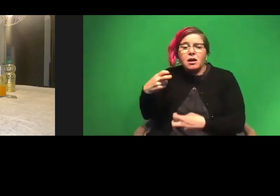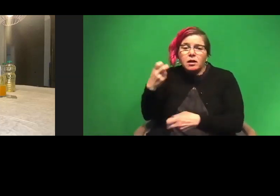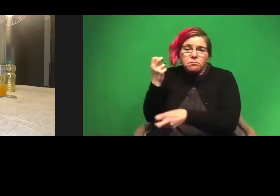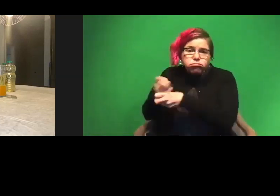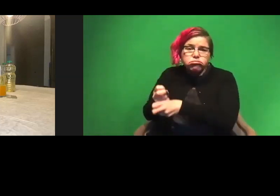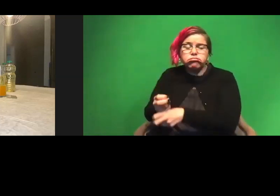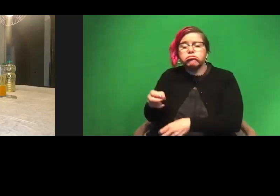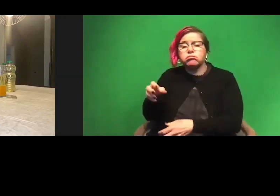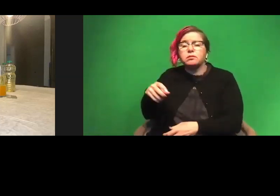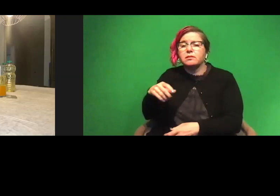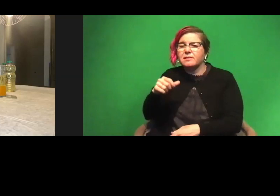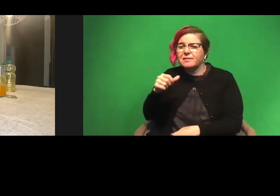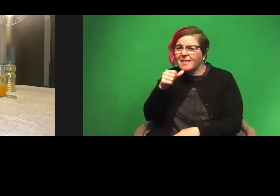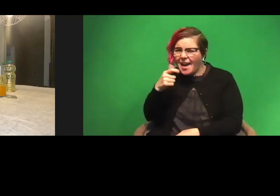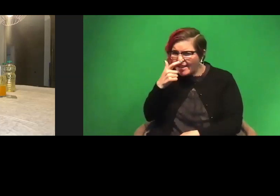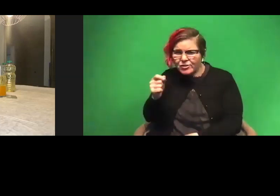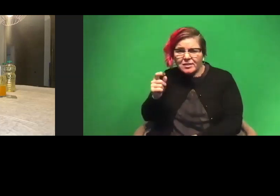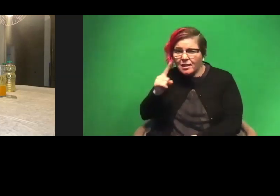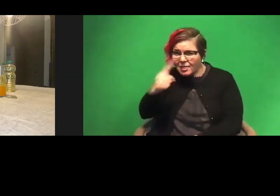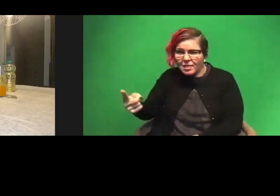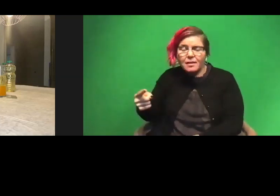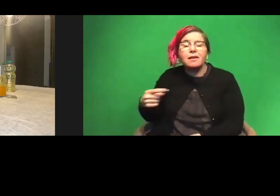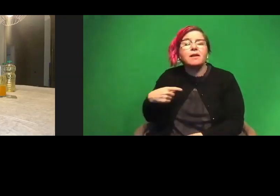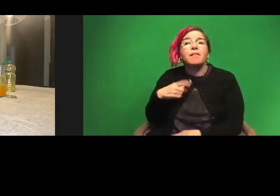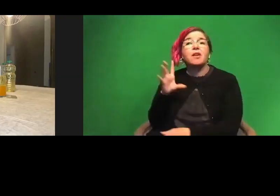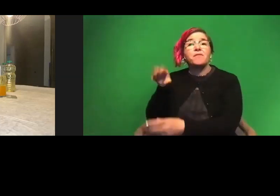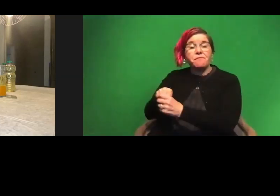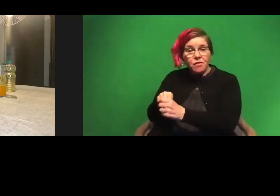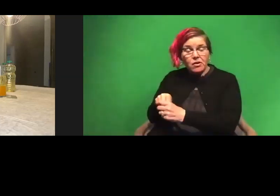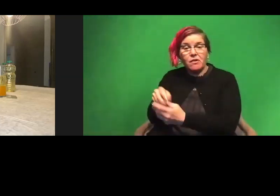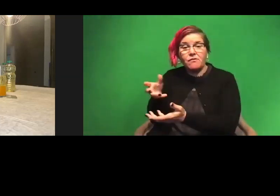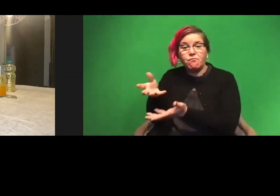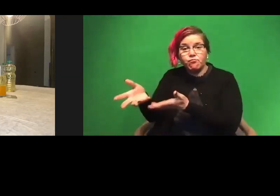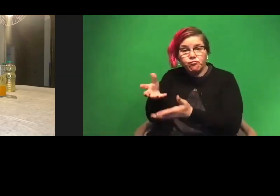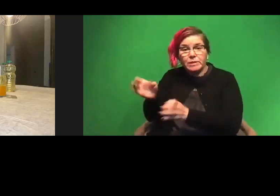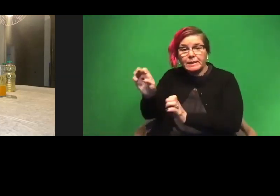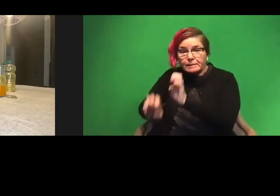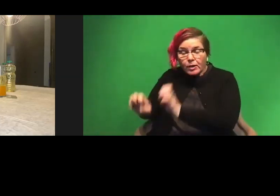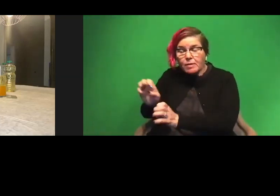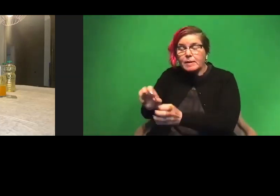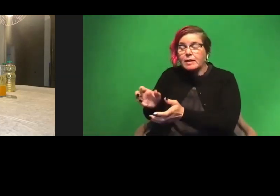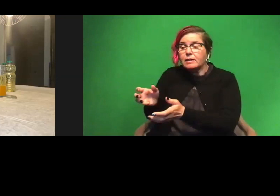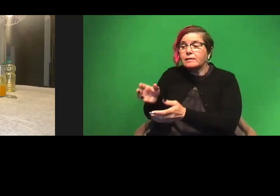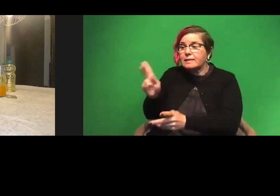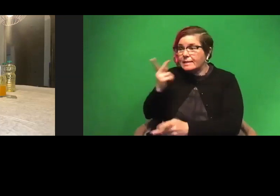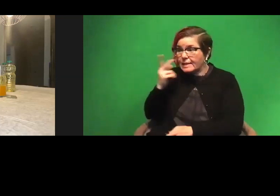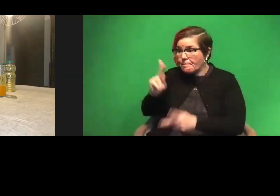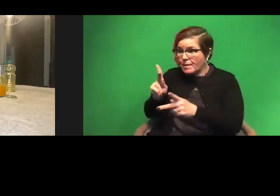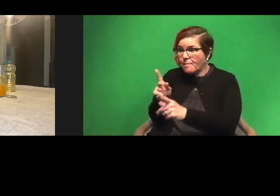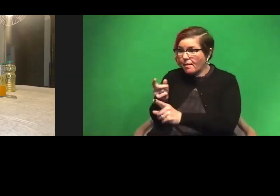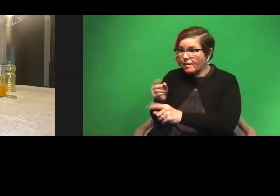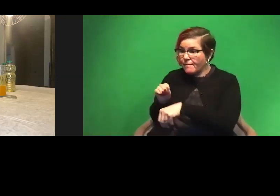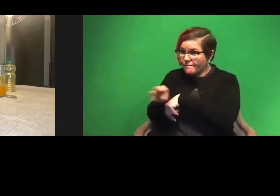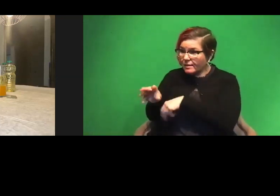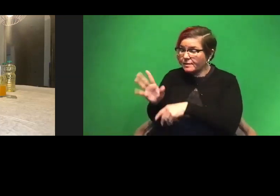think that it was interesting, but actually having my hands on an experiment and seeing people that were affected by it